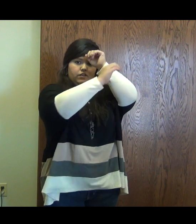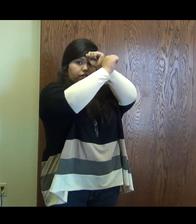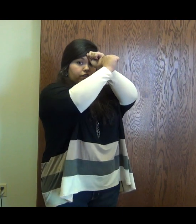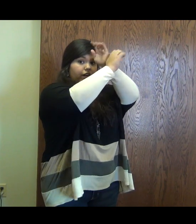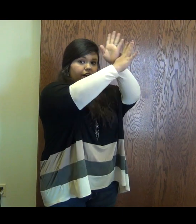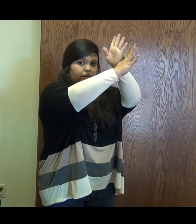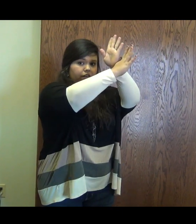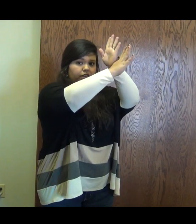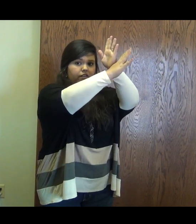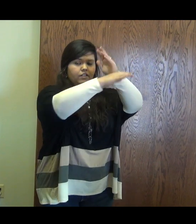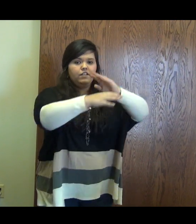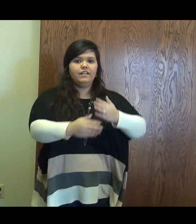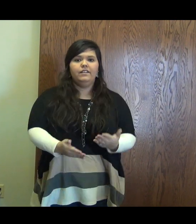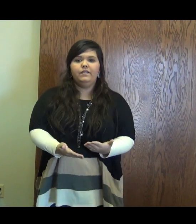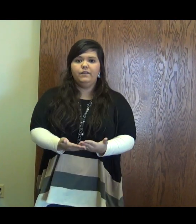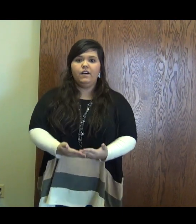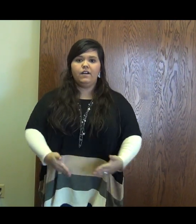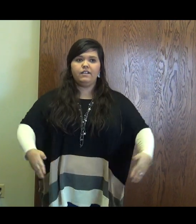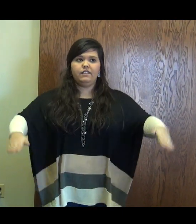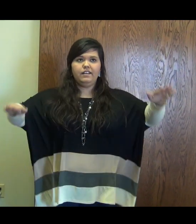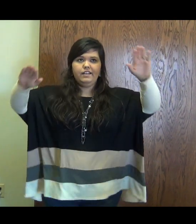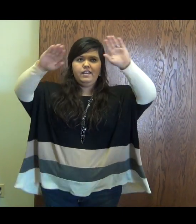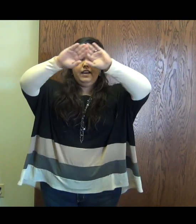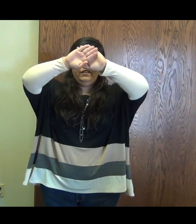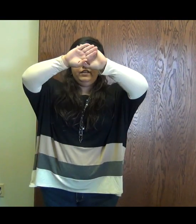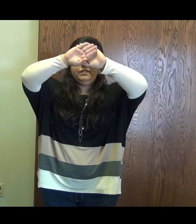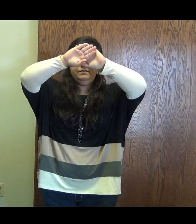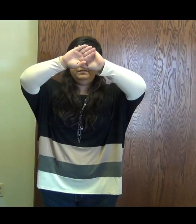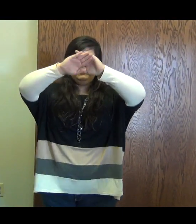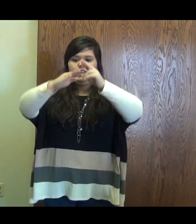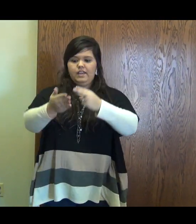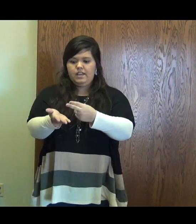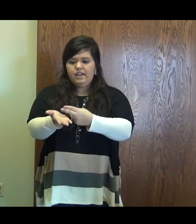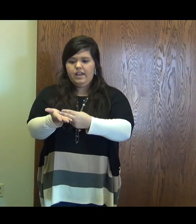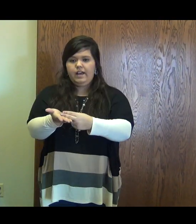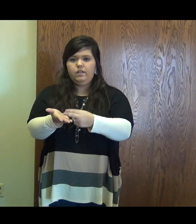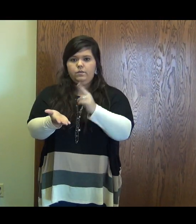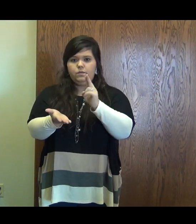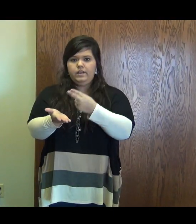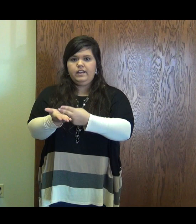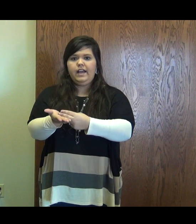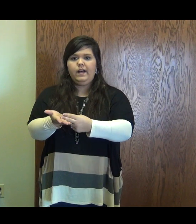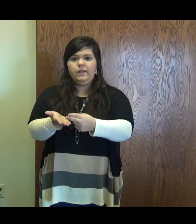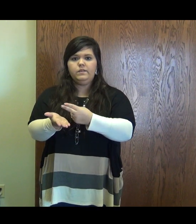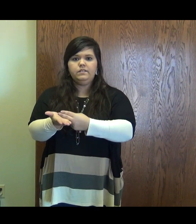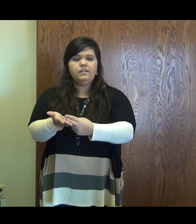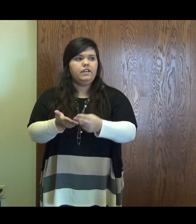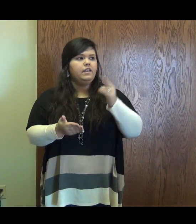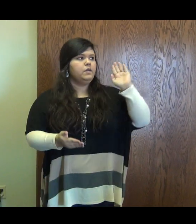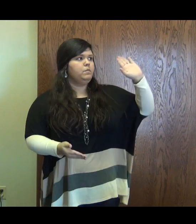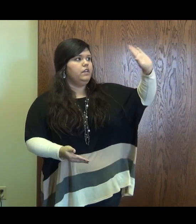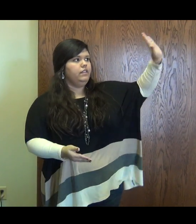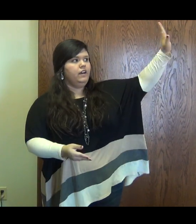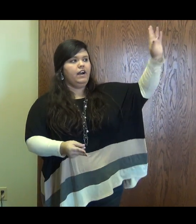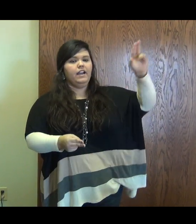Our Father, who art in heaven, hallowed, with one hand hallowed, be thy